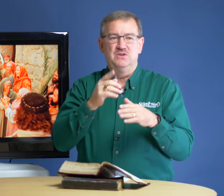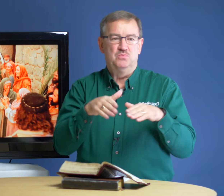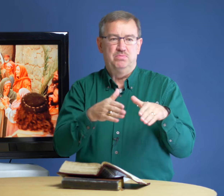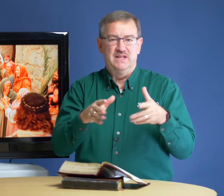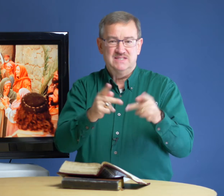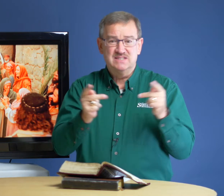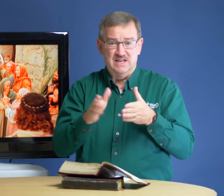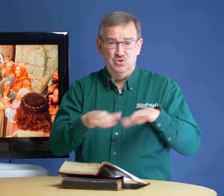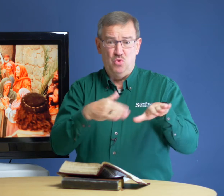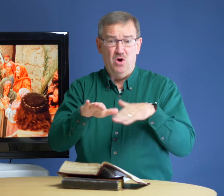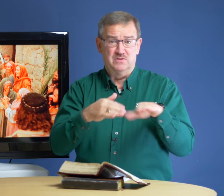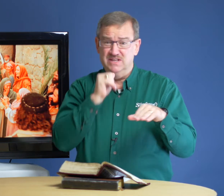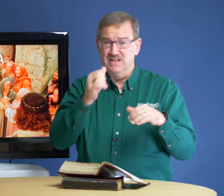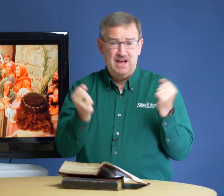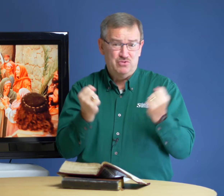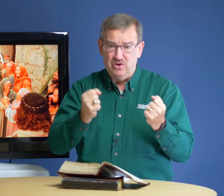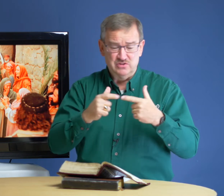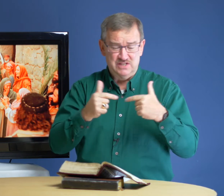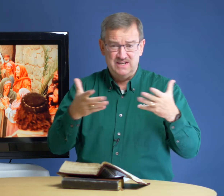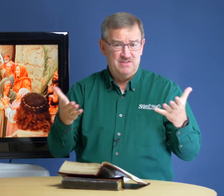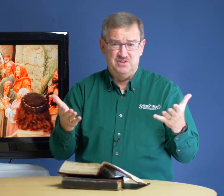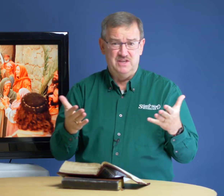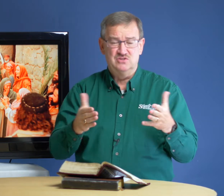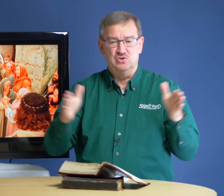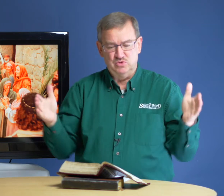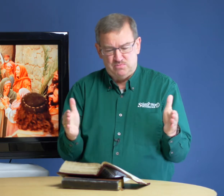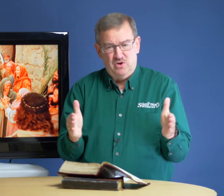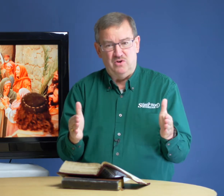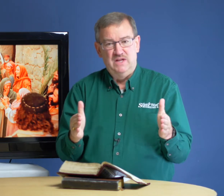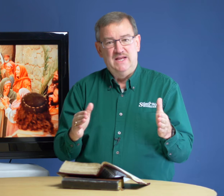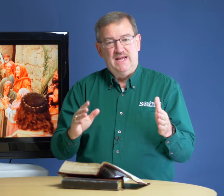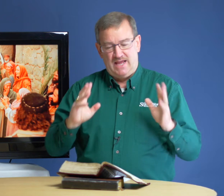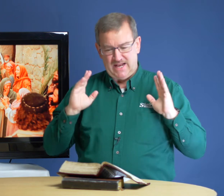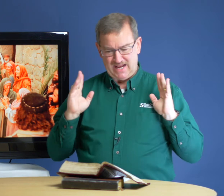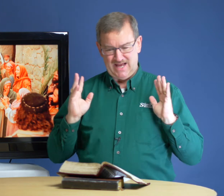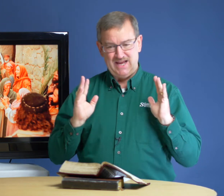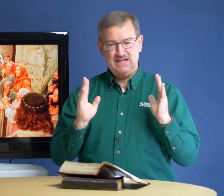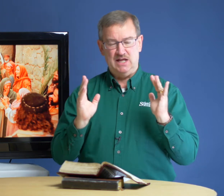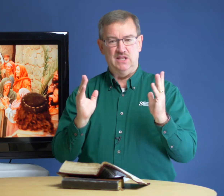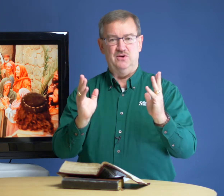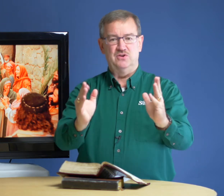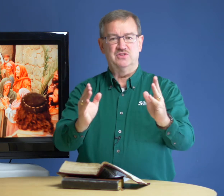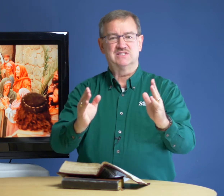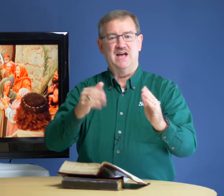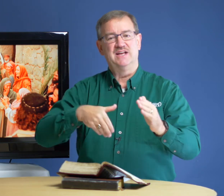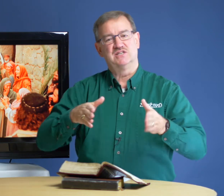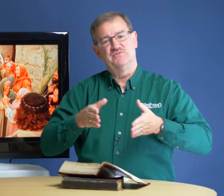places that you walk. They didn't have cars. They didn't have the things. So it was small and lined along the sides of the